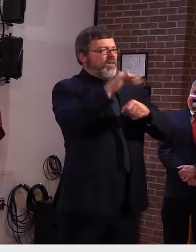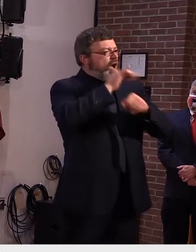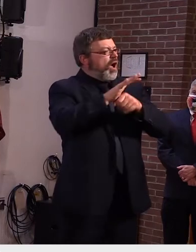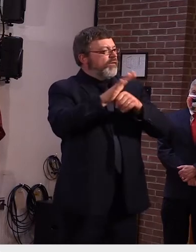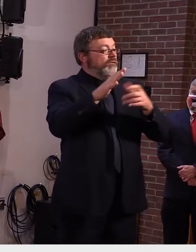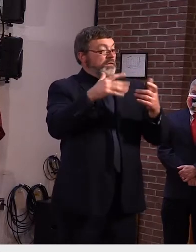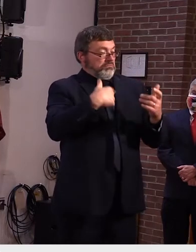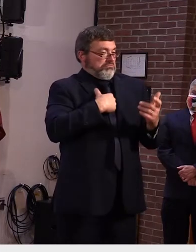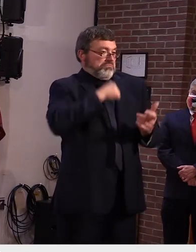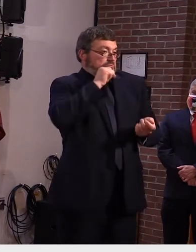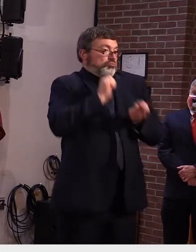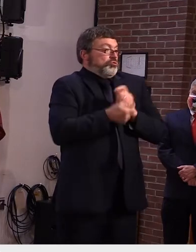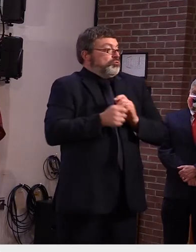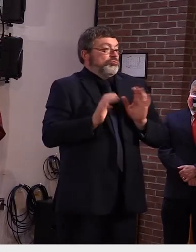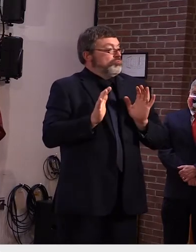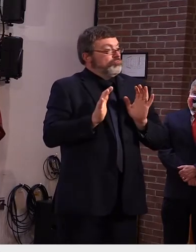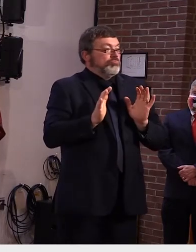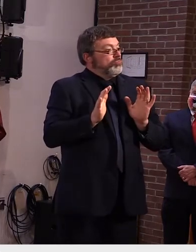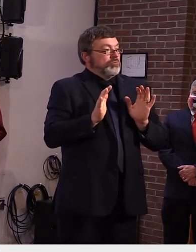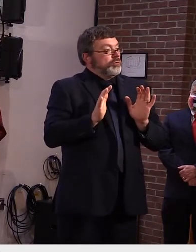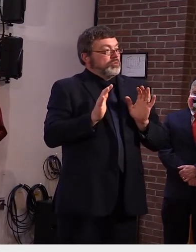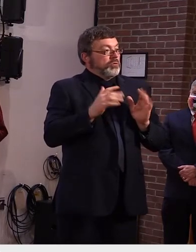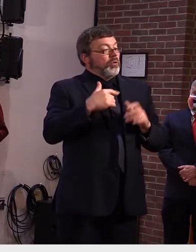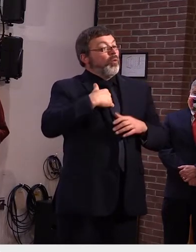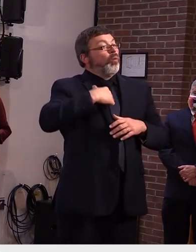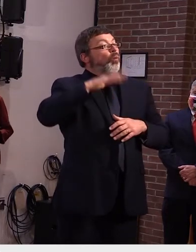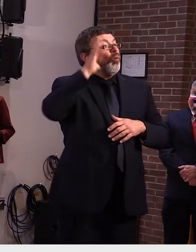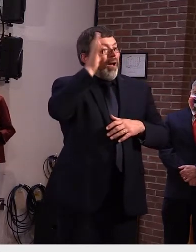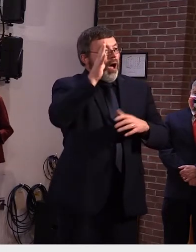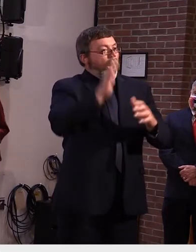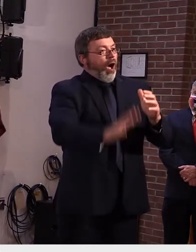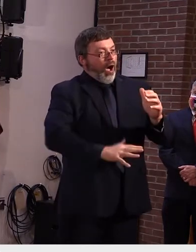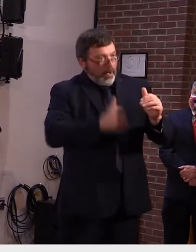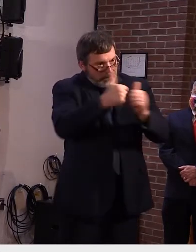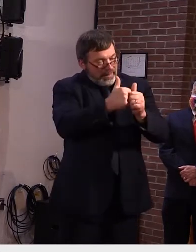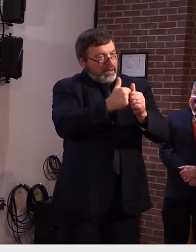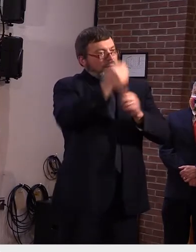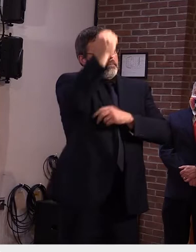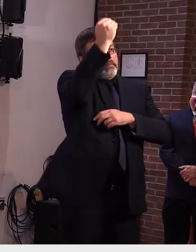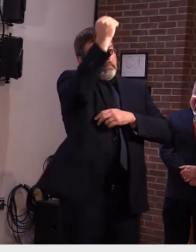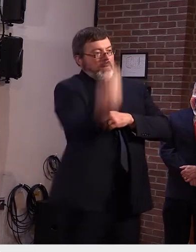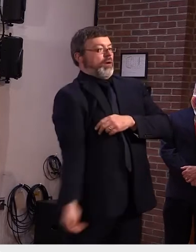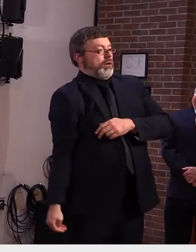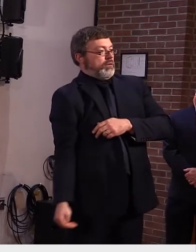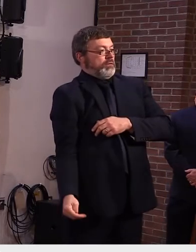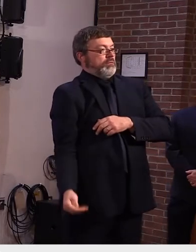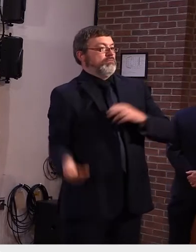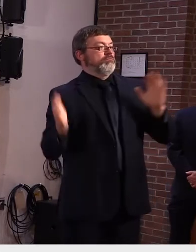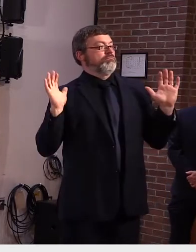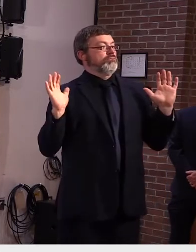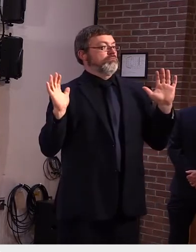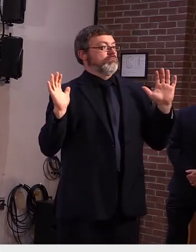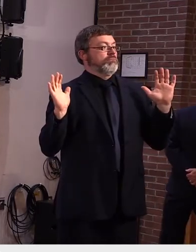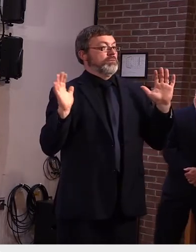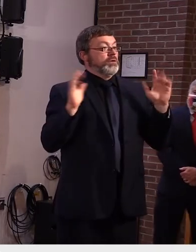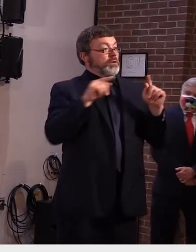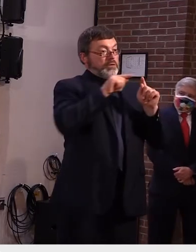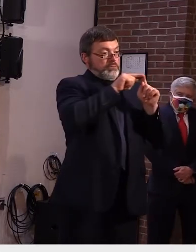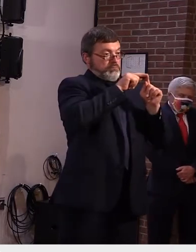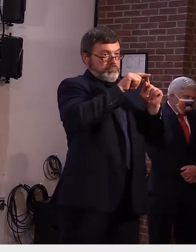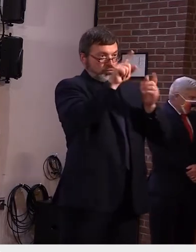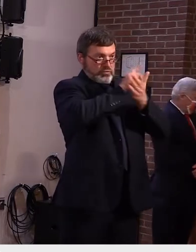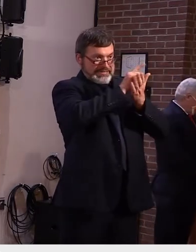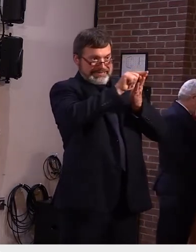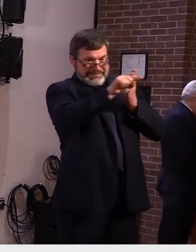monday morning including that has data through the preceding friday the reason for the friday to monday delay is um